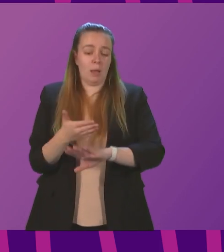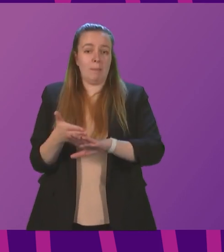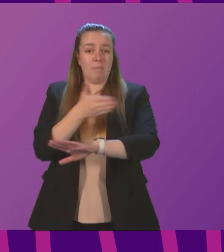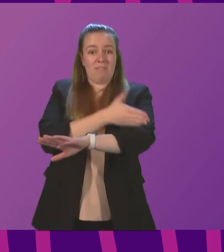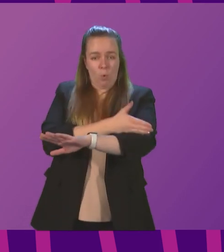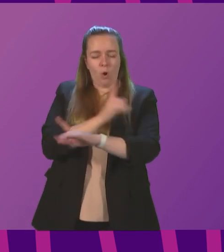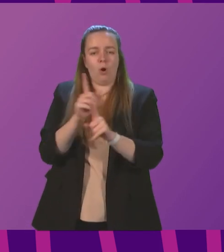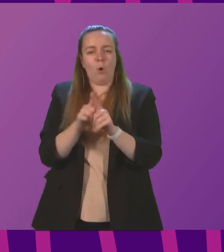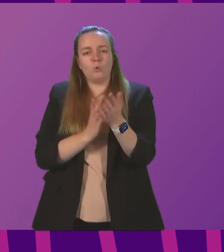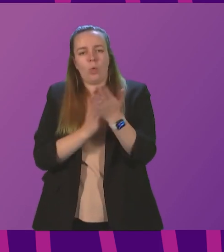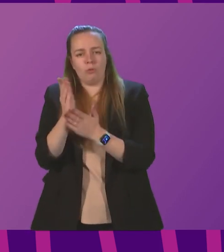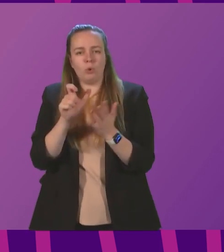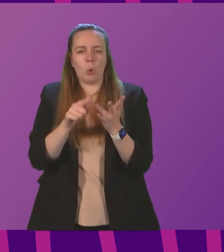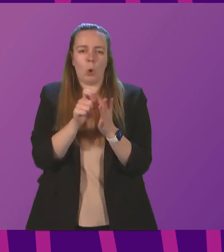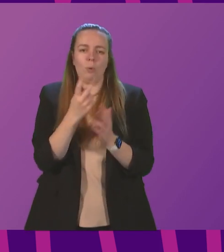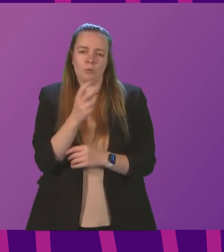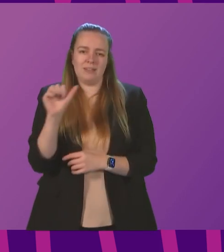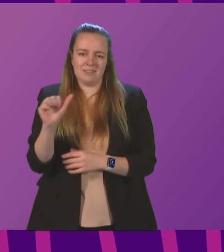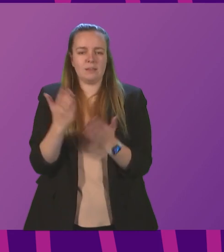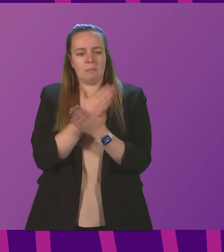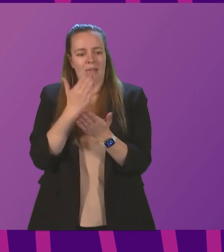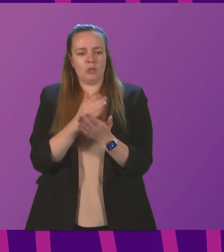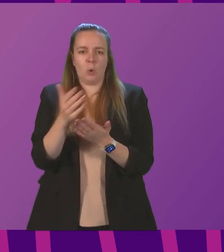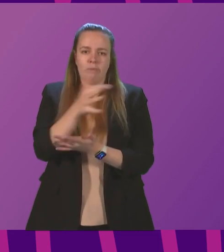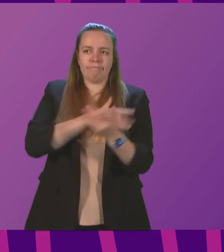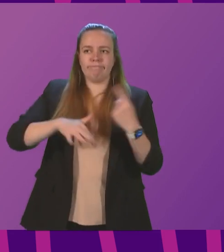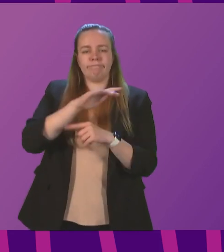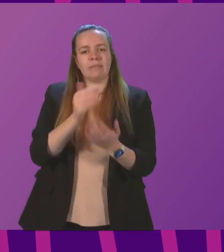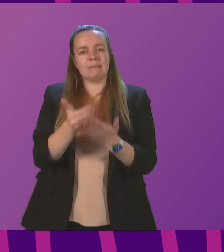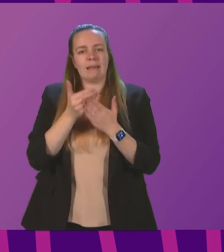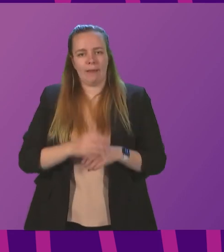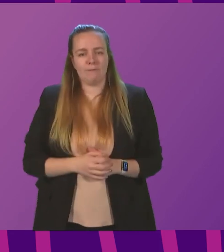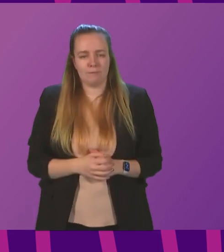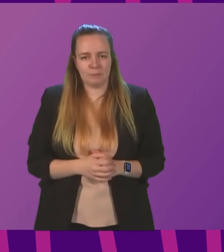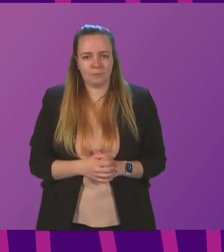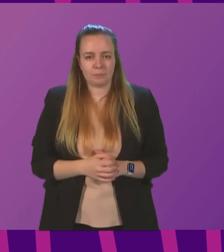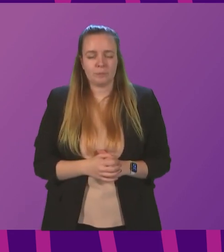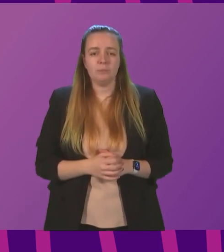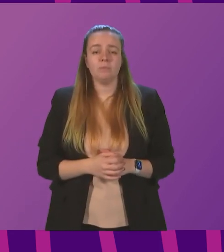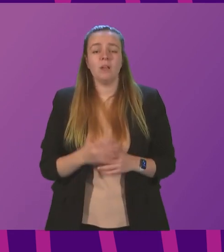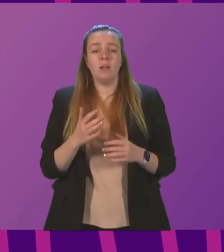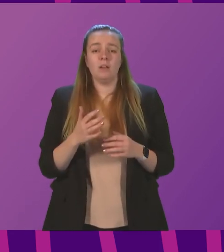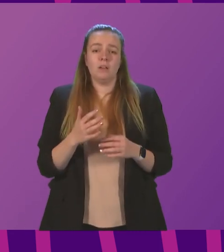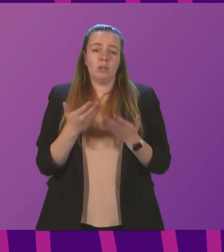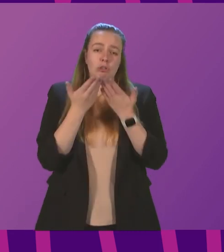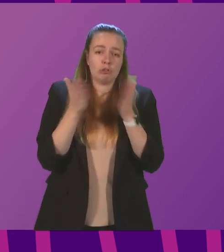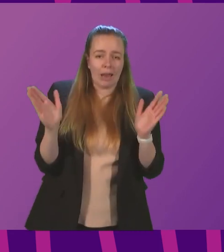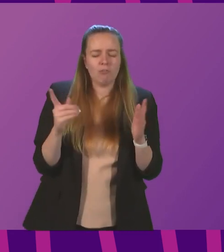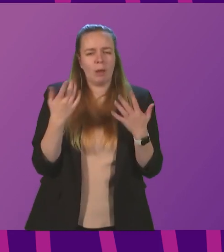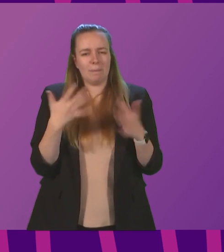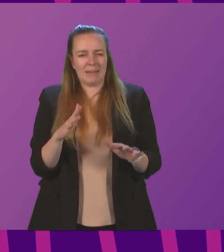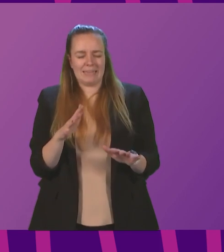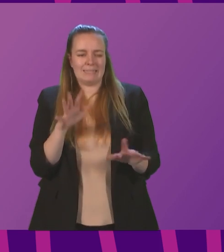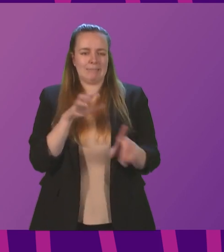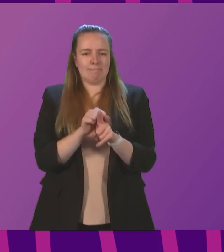to and during COP26 to secure the safest possible environment. More generally across Scotland, we have seen a gradual